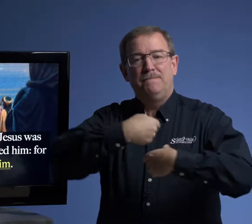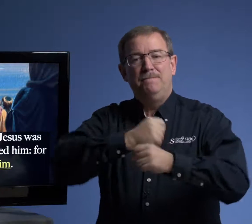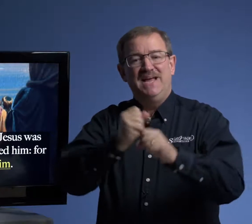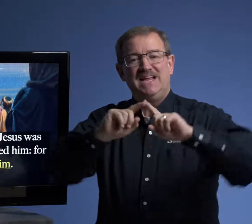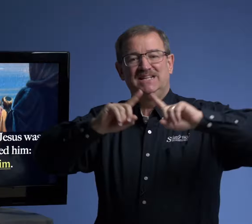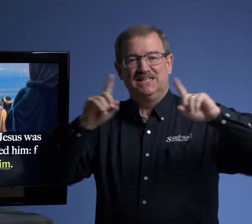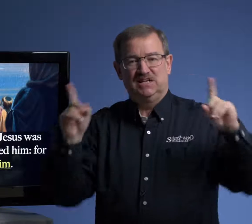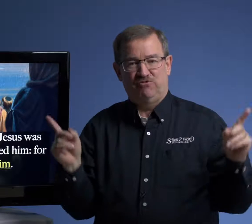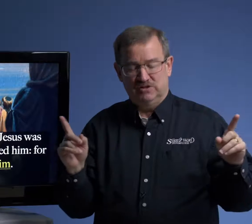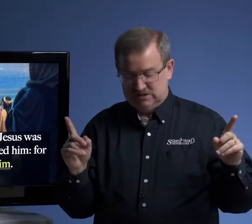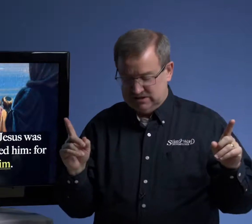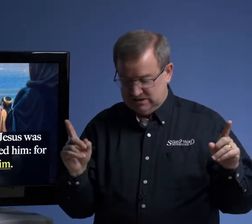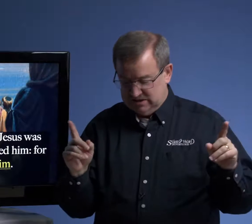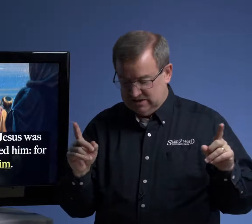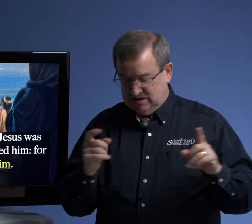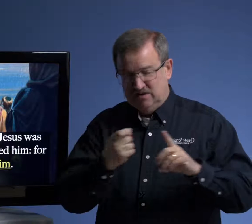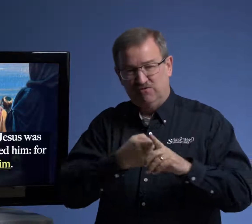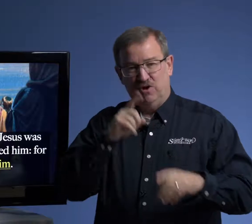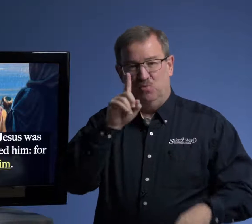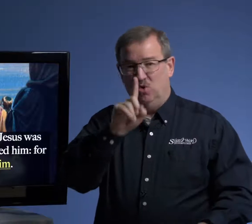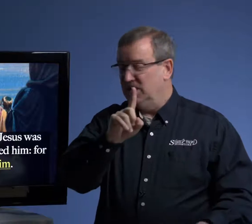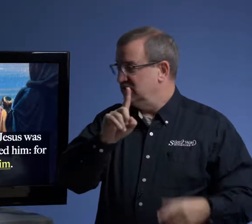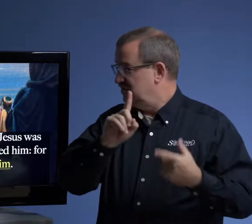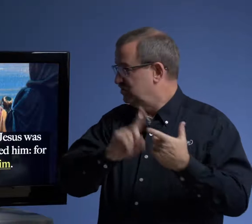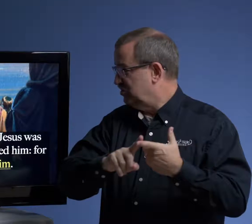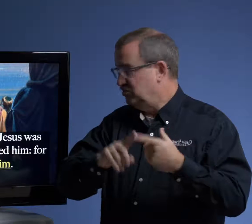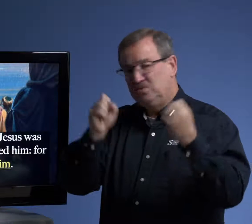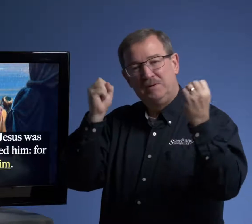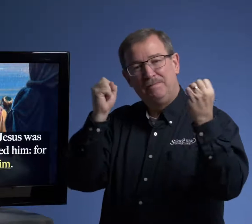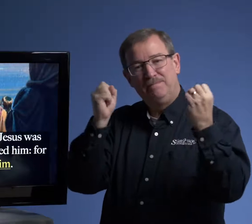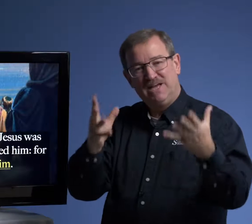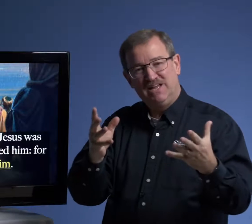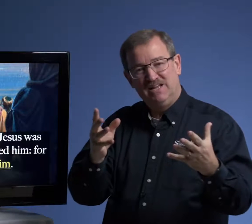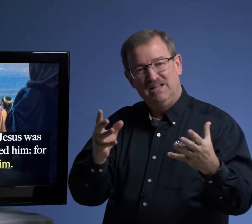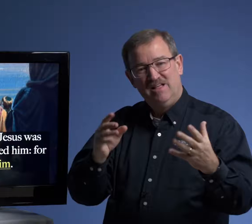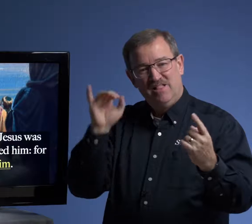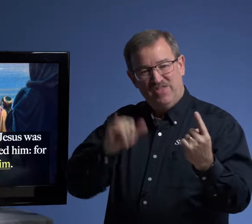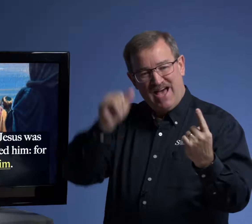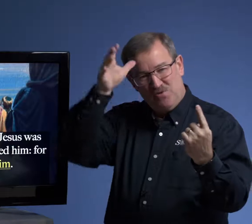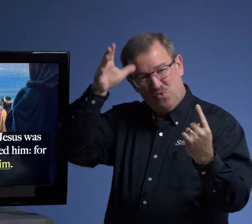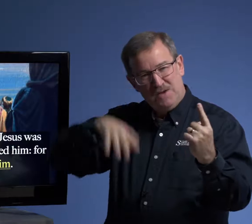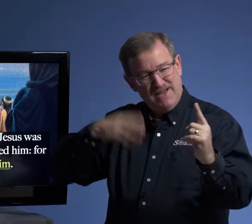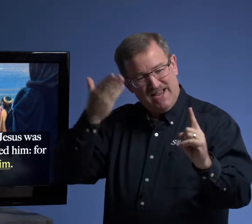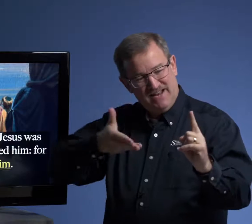made the difference? From one to many. That one man